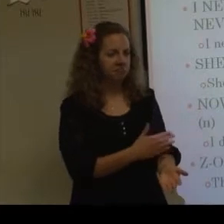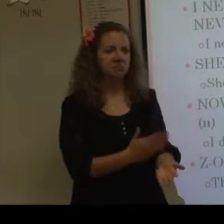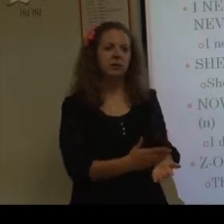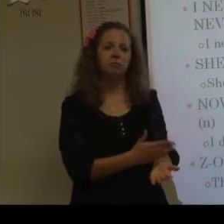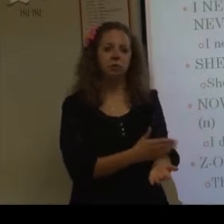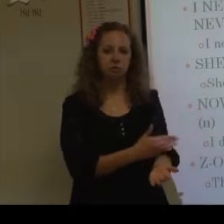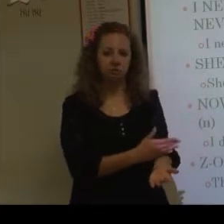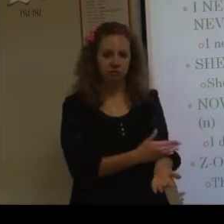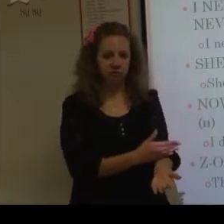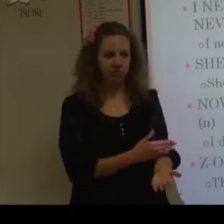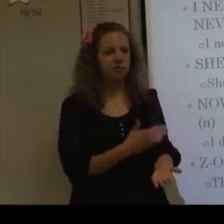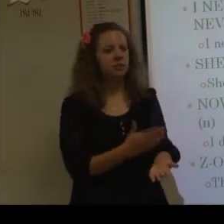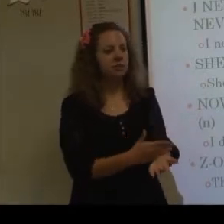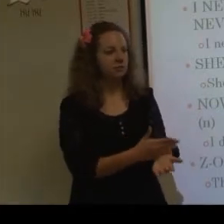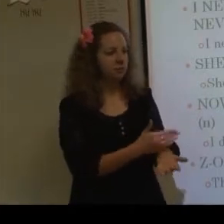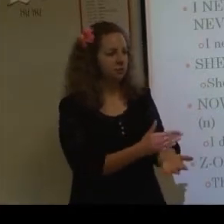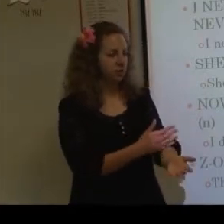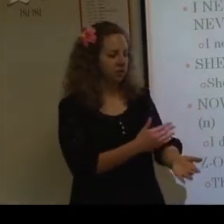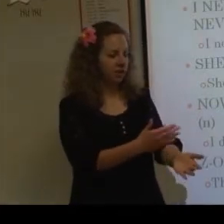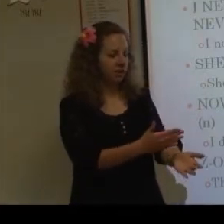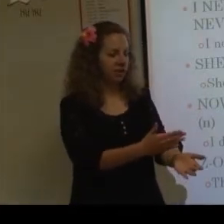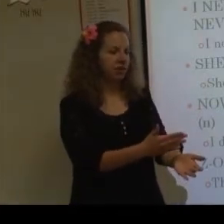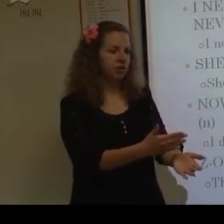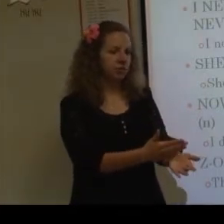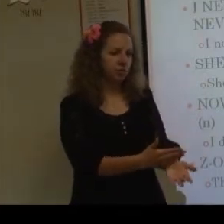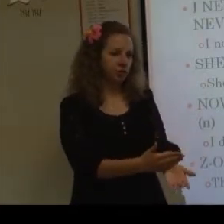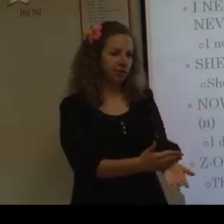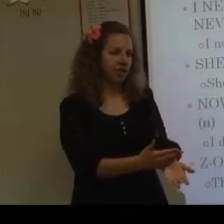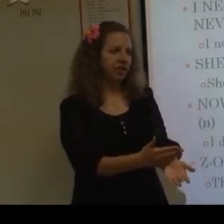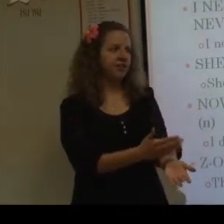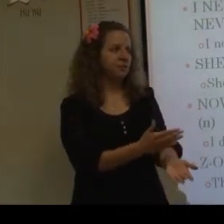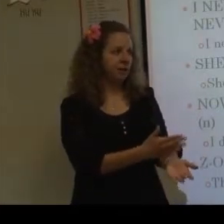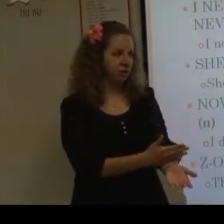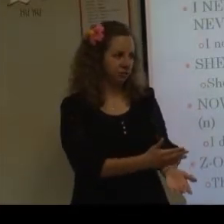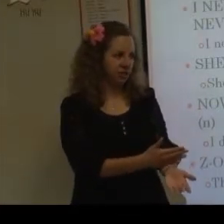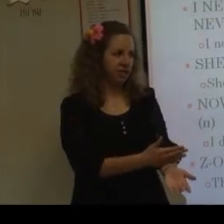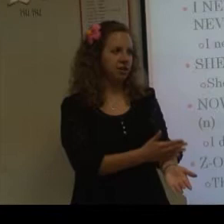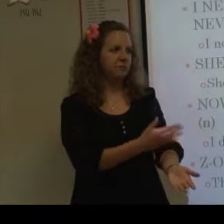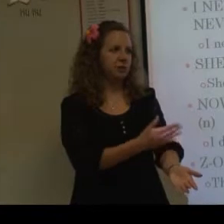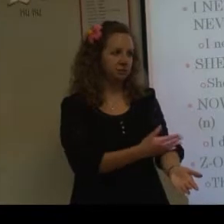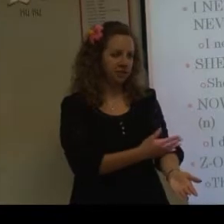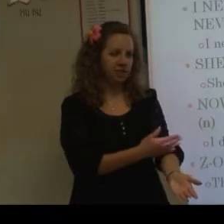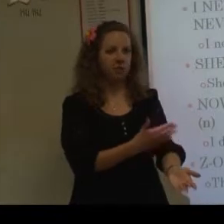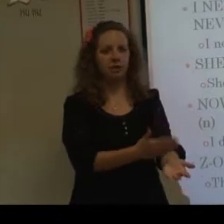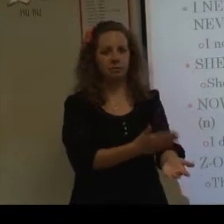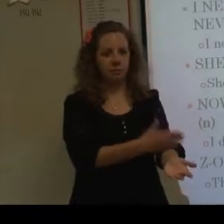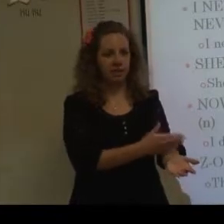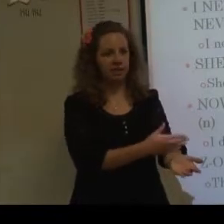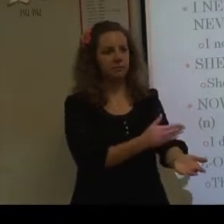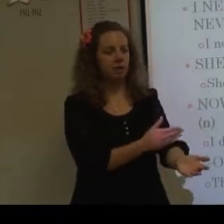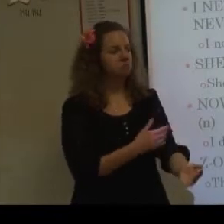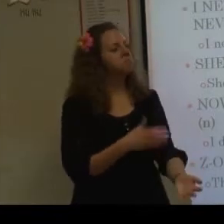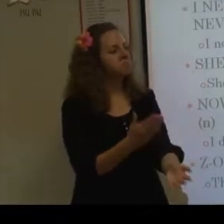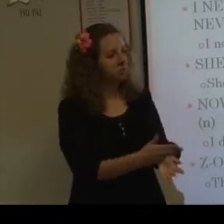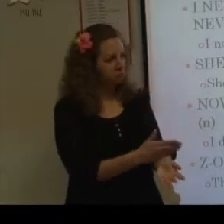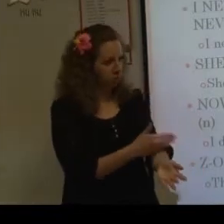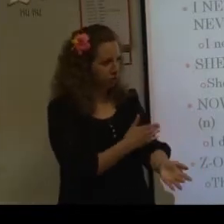here. Improves. Improve. So it's kind of like. You start down here. And then you make a jump to here. And you make a jump to here. You keep like getting better. Improve.